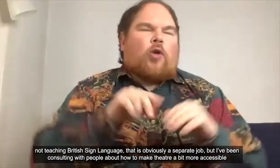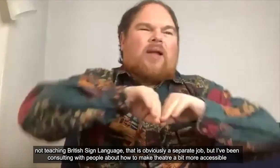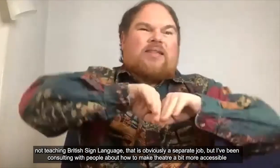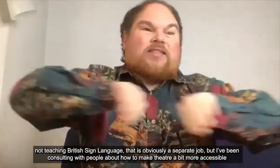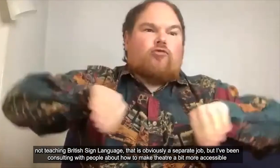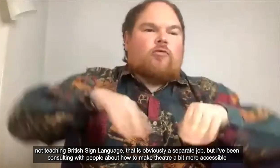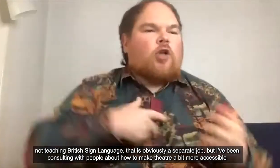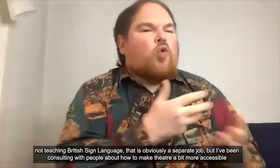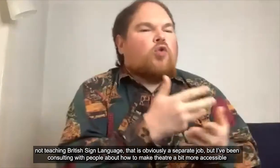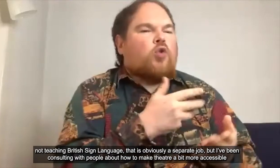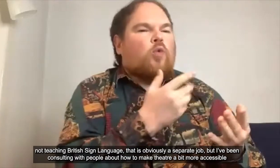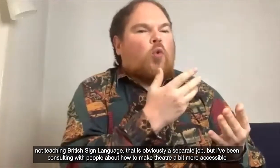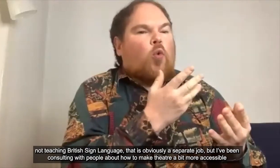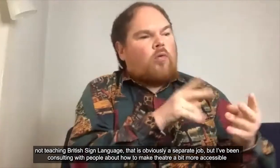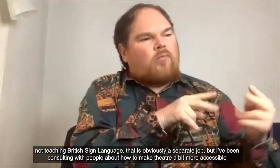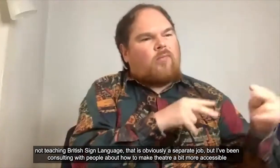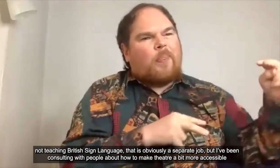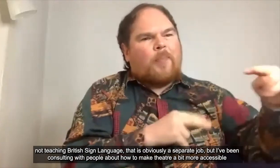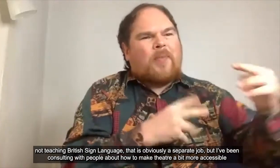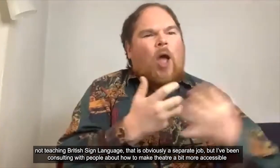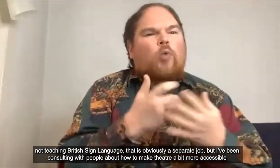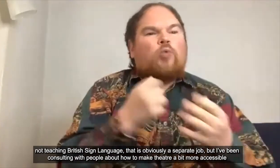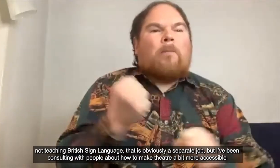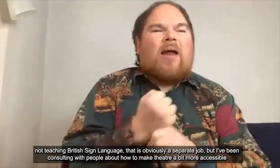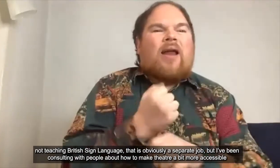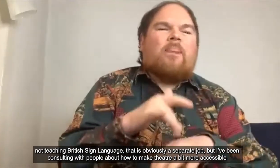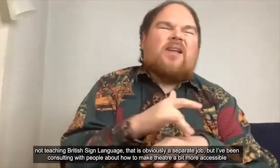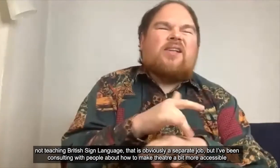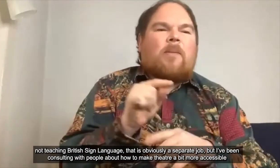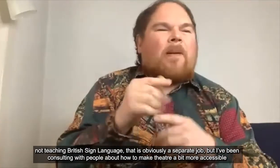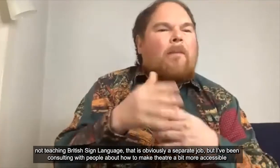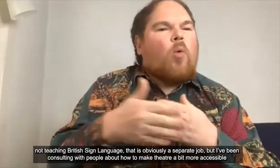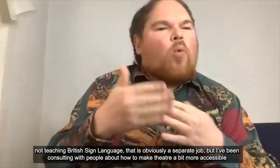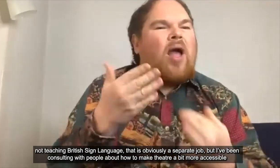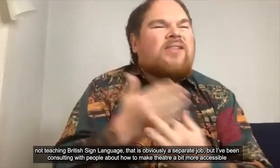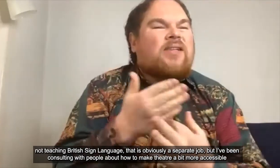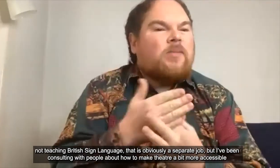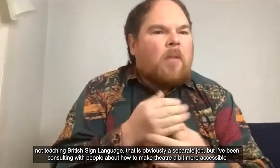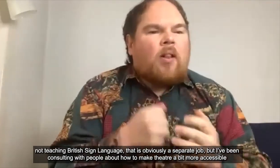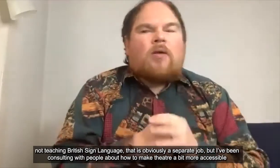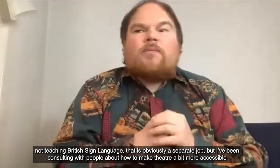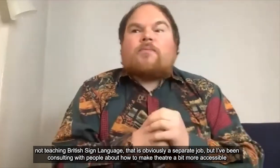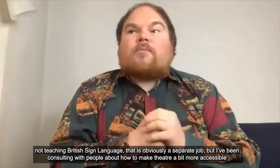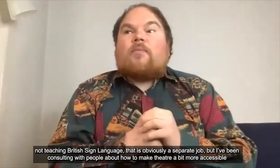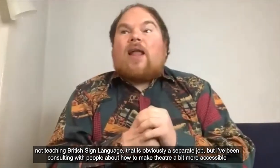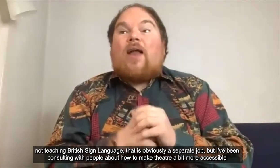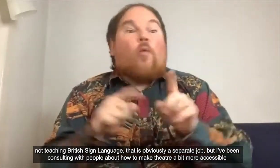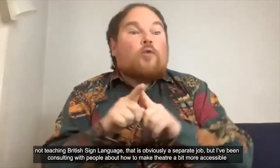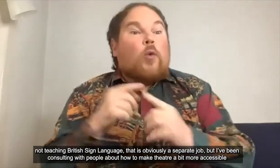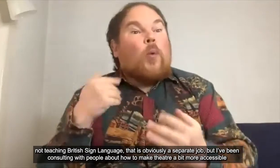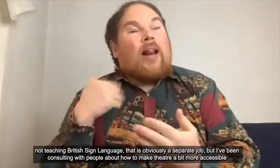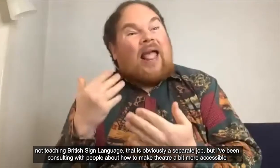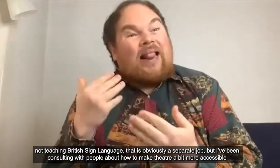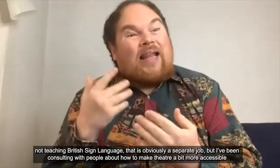British sign language that is obviously a separate job but I've been consulting with people about how to make theater a bit more accessible